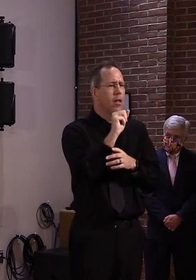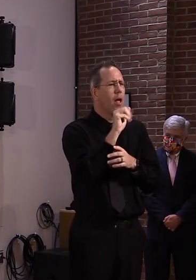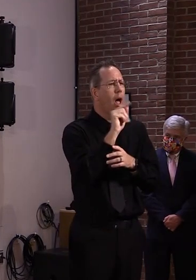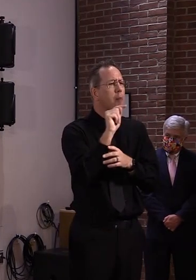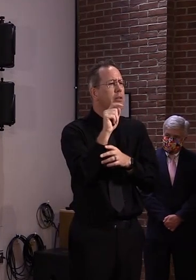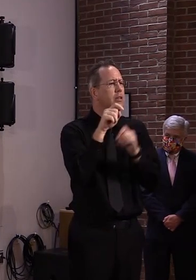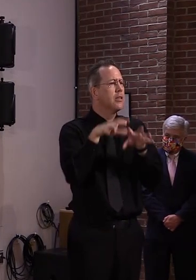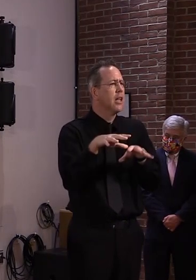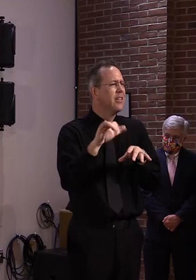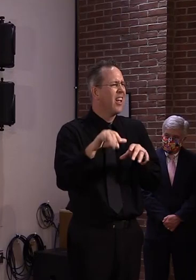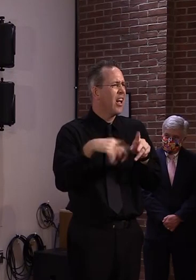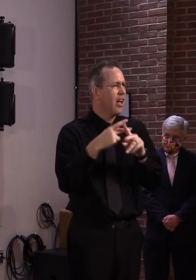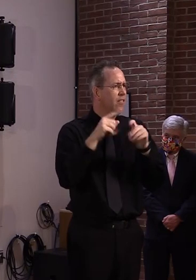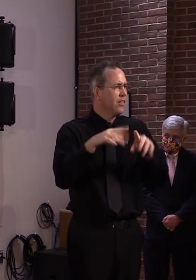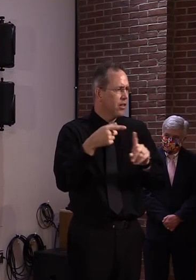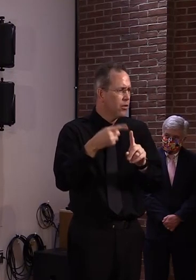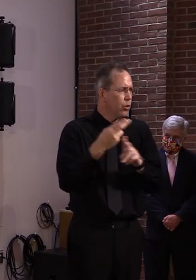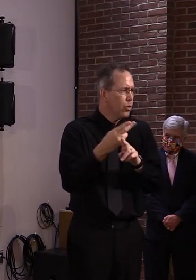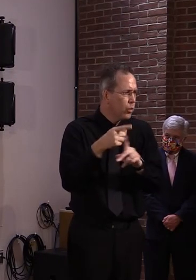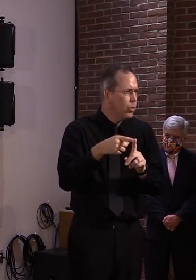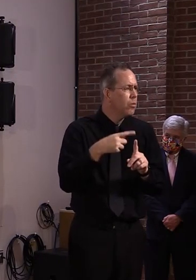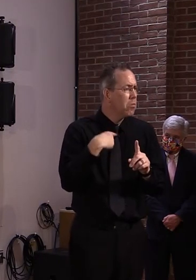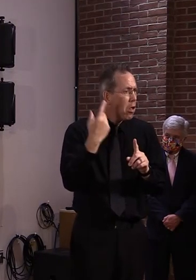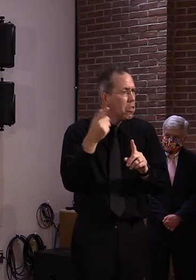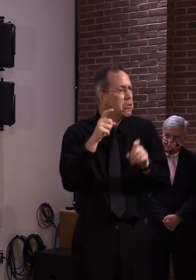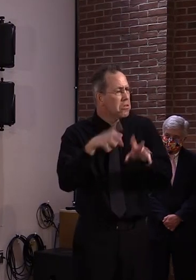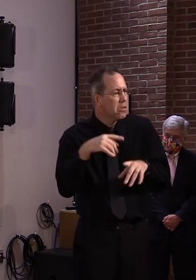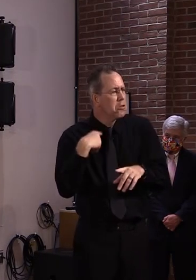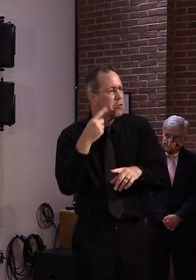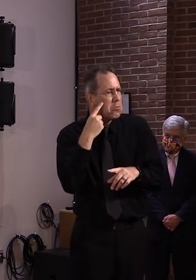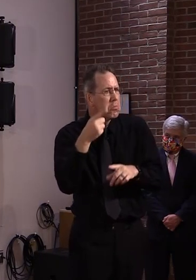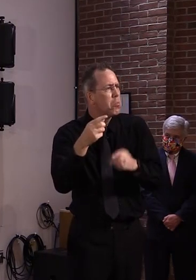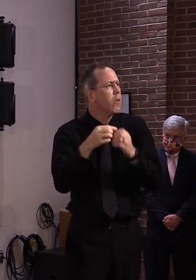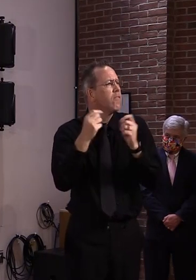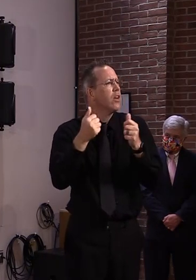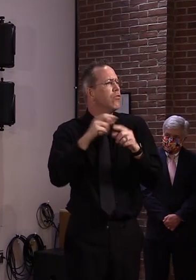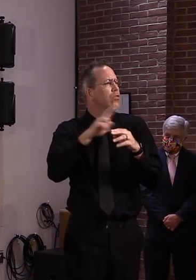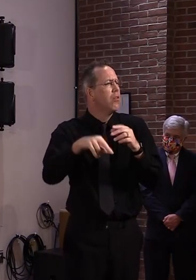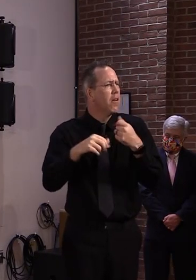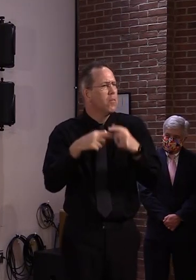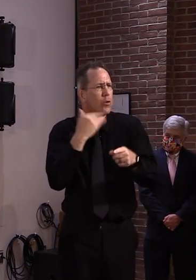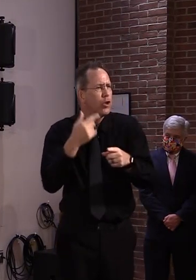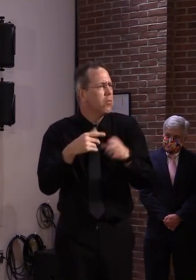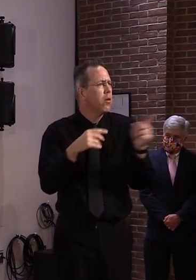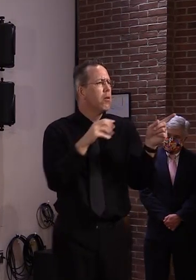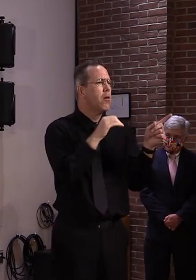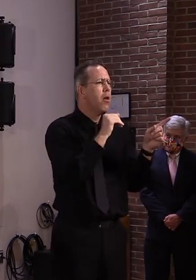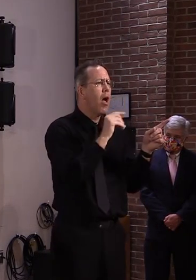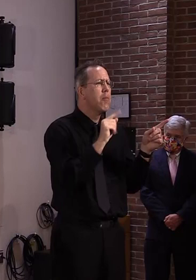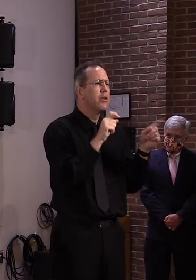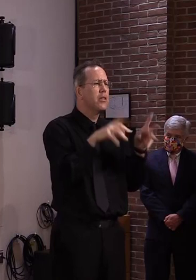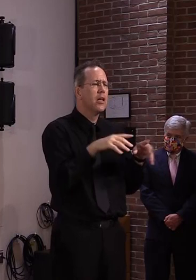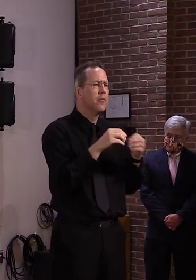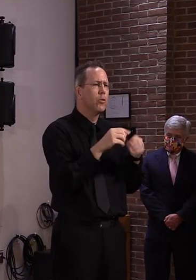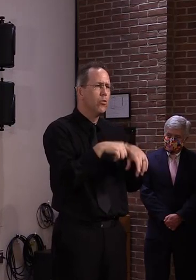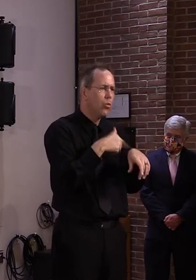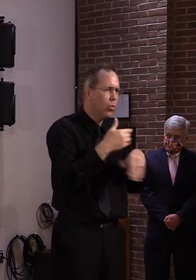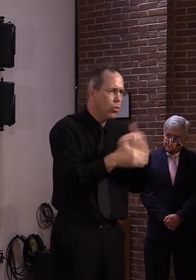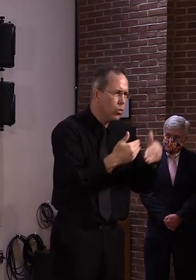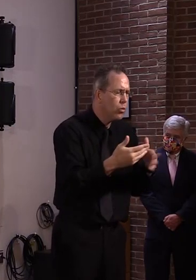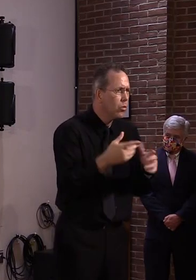our hope is that that would become another option. I've become aware of an option that's being used